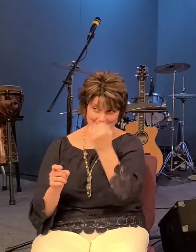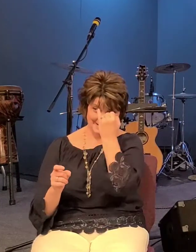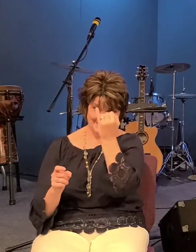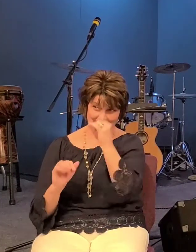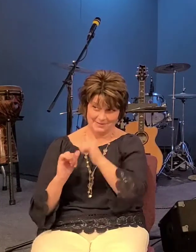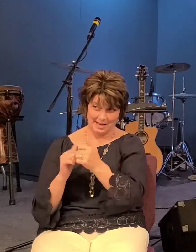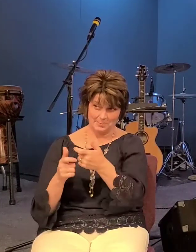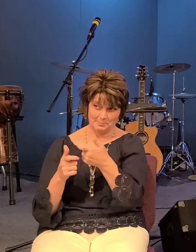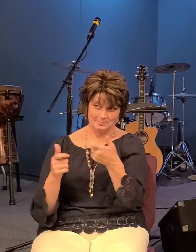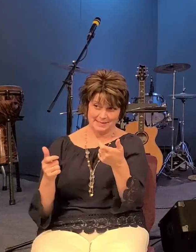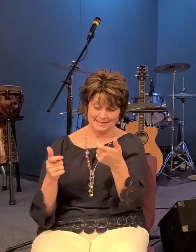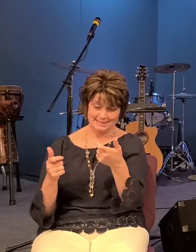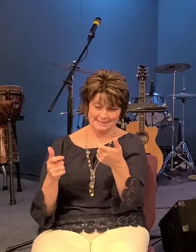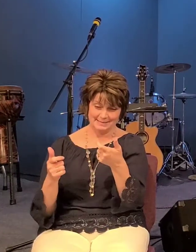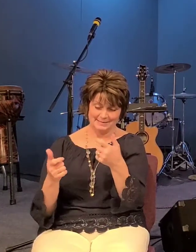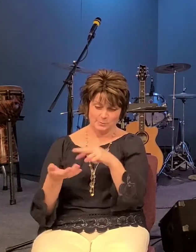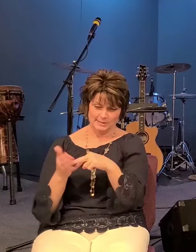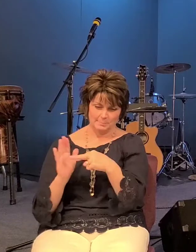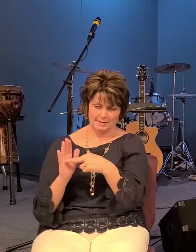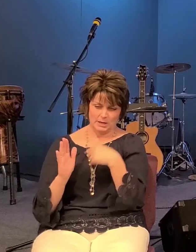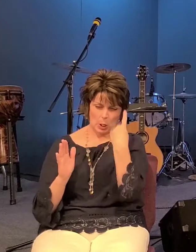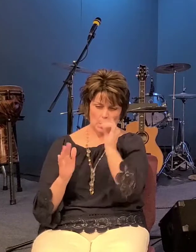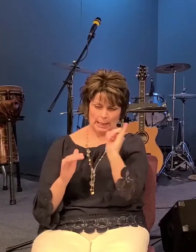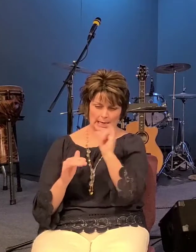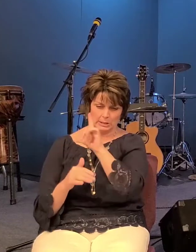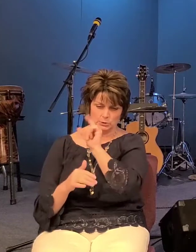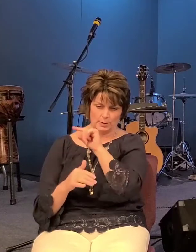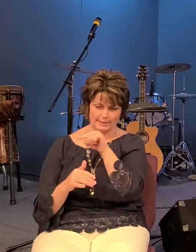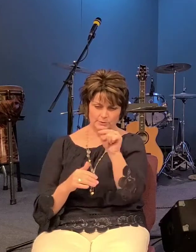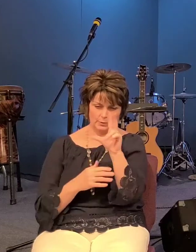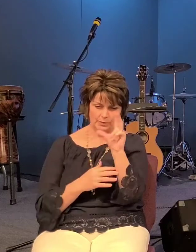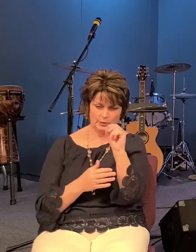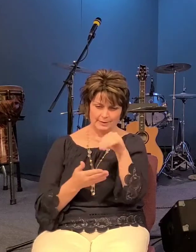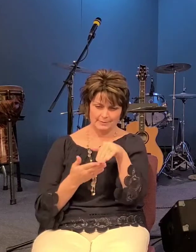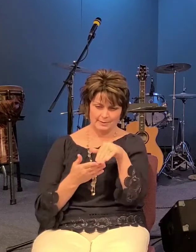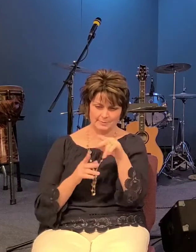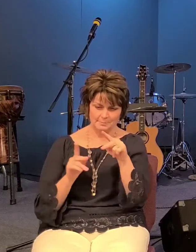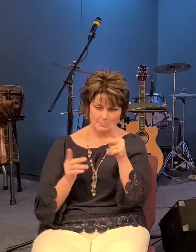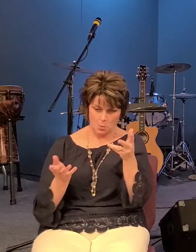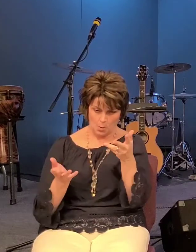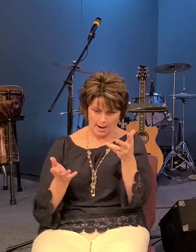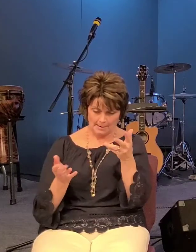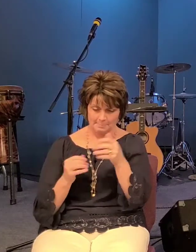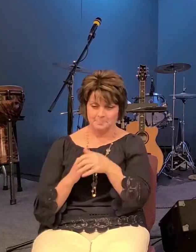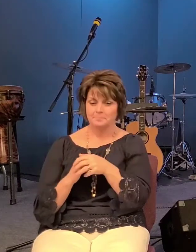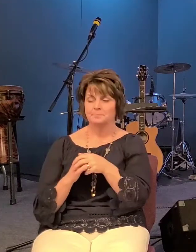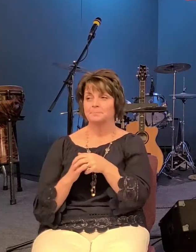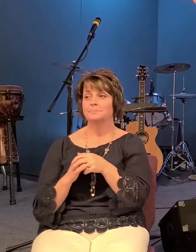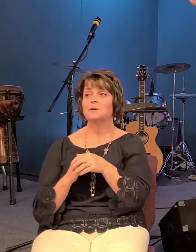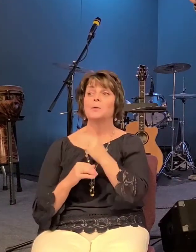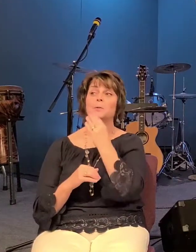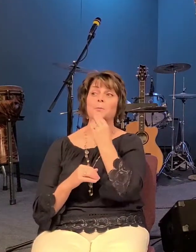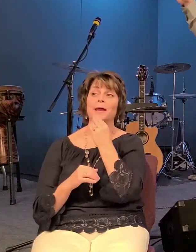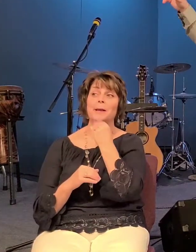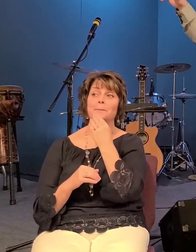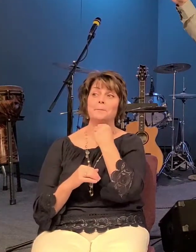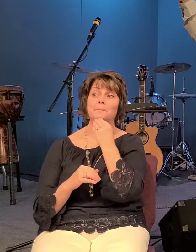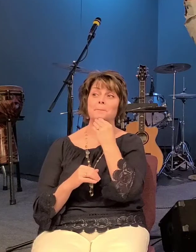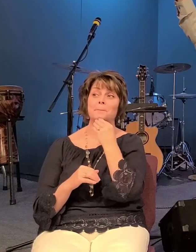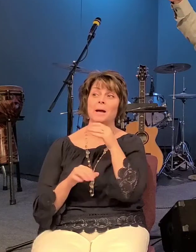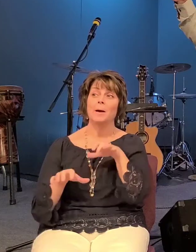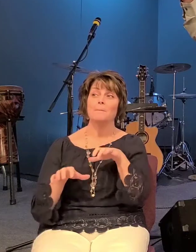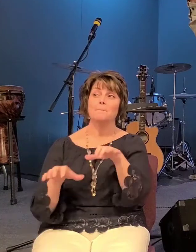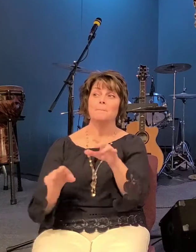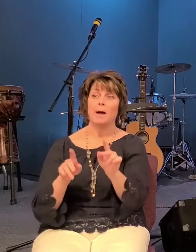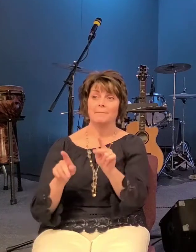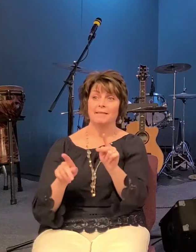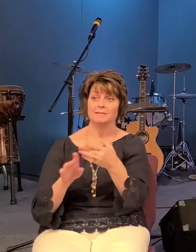20 to 30 000 people are the population of brenham prior to